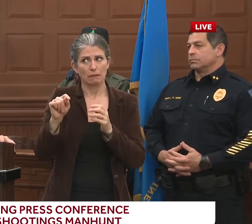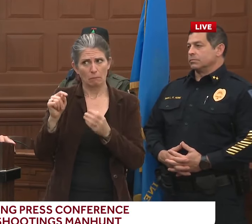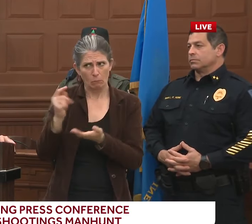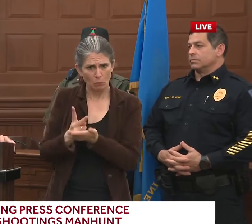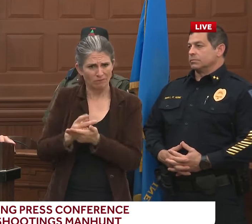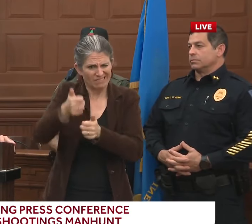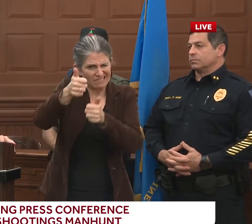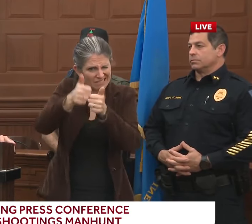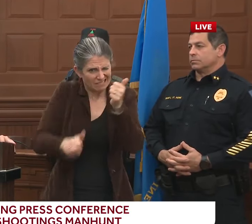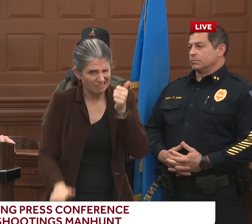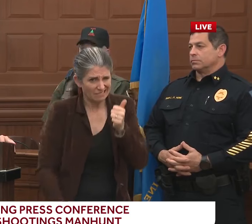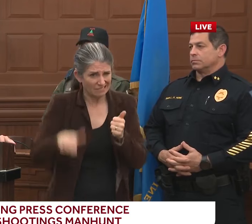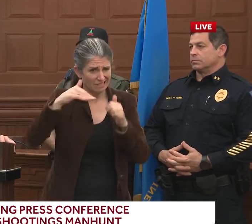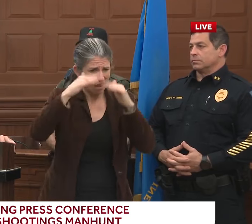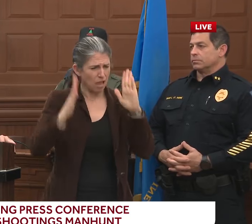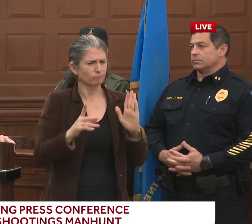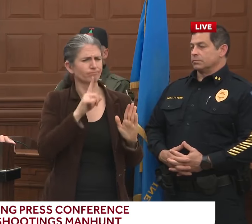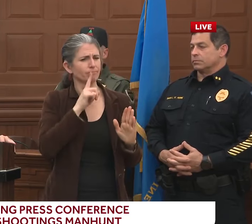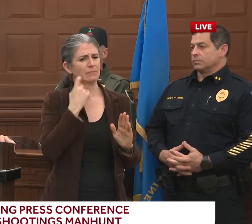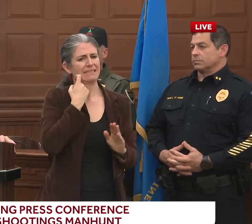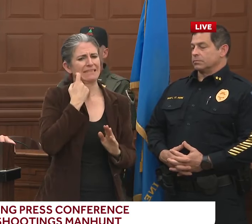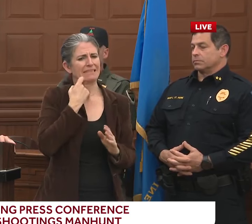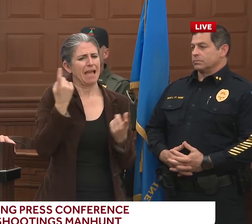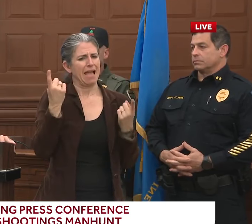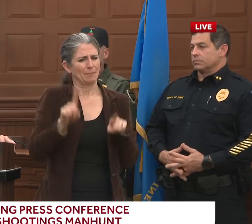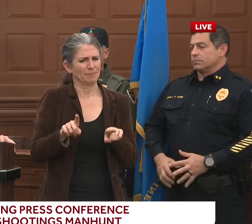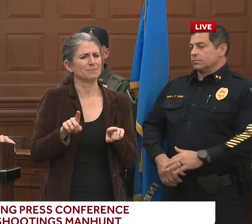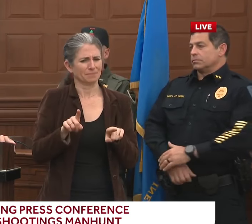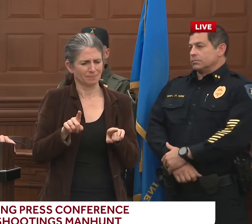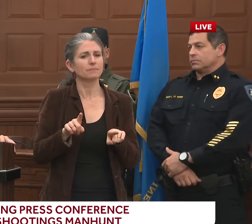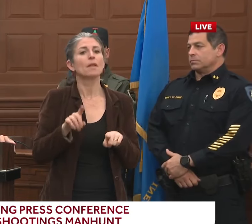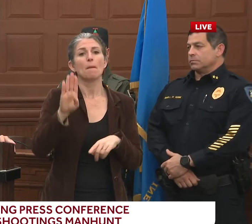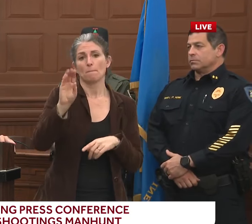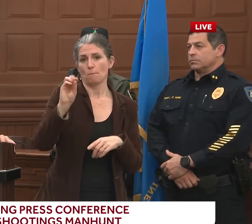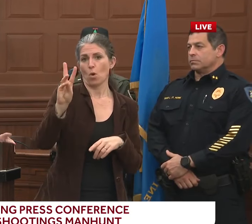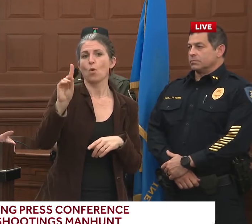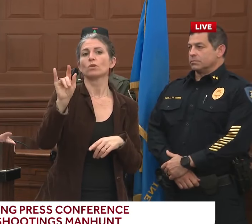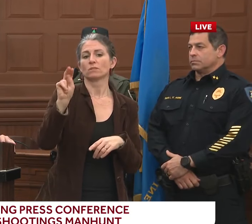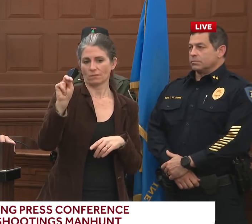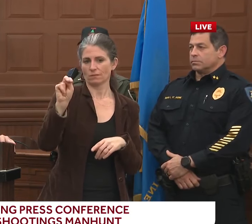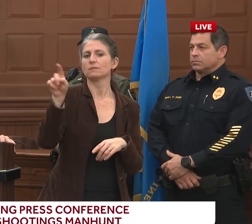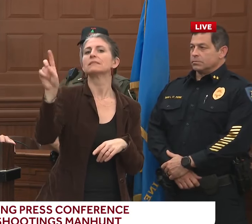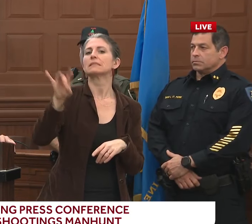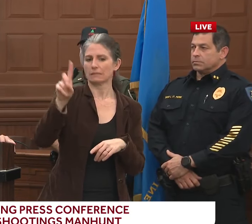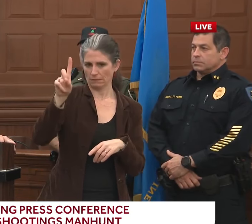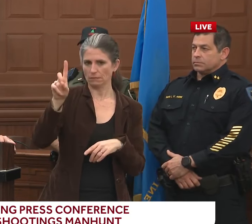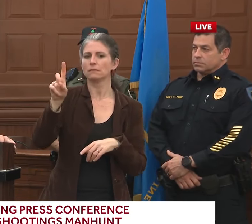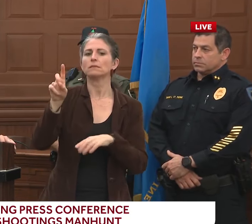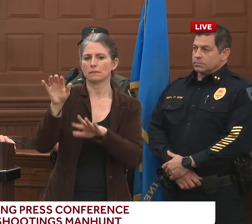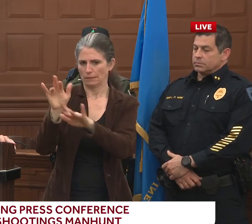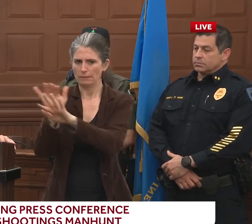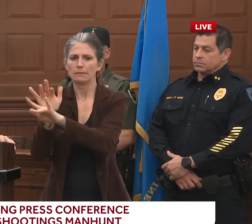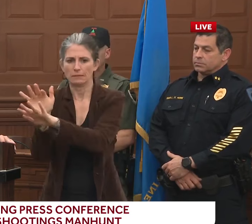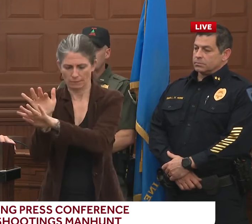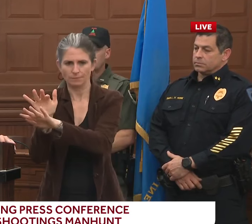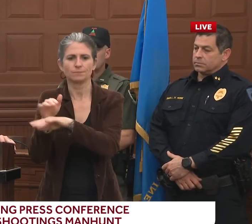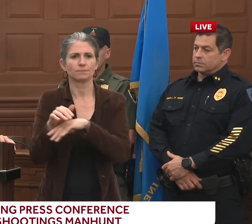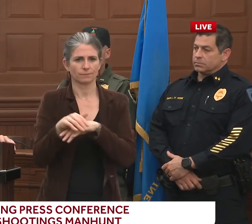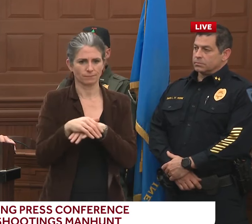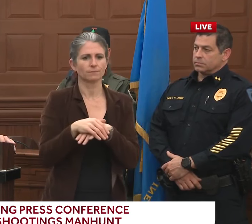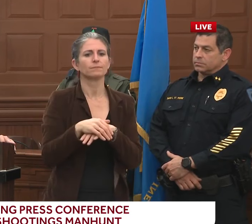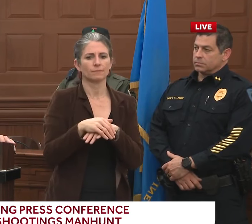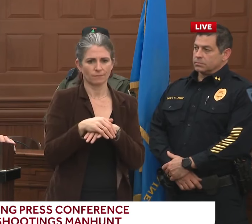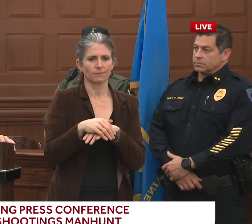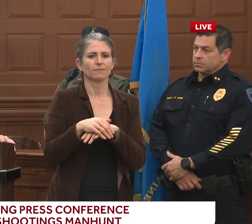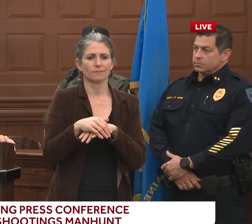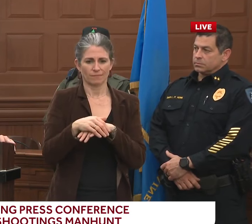recent, there's a Bowdoin connection, which caused a bit of a stir last night. That was a location we were concerned about. You know, our reality